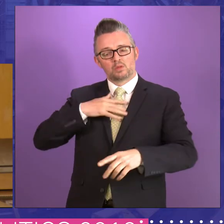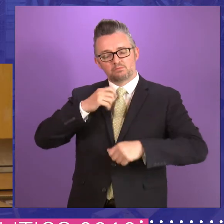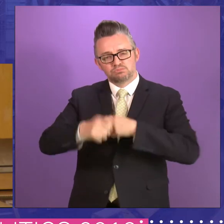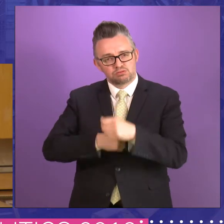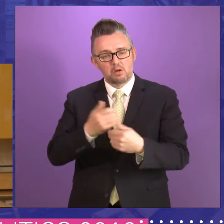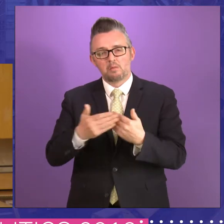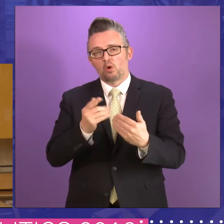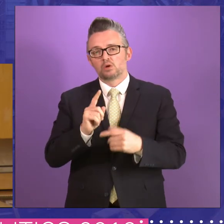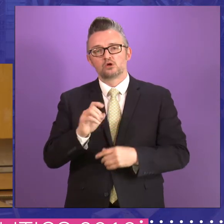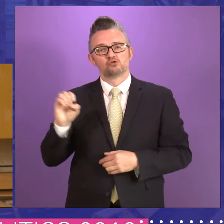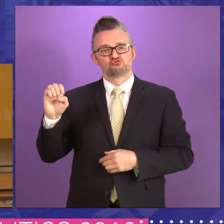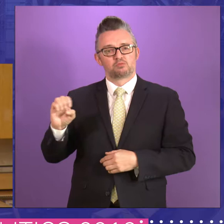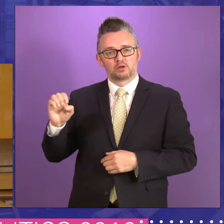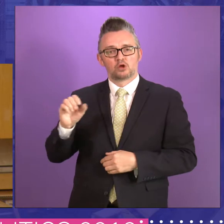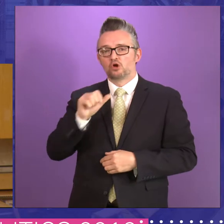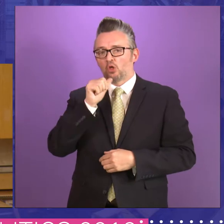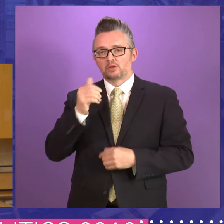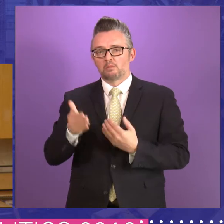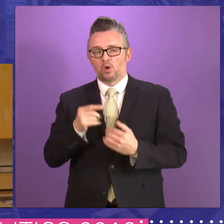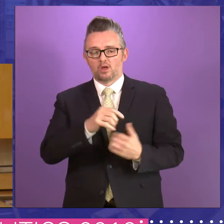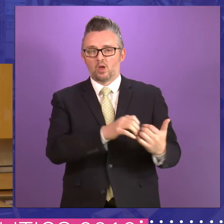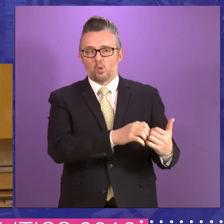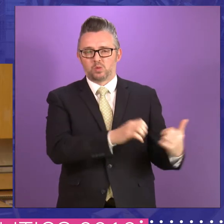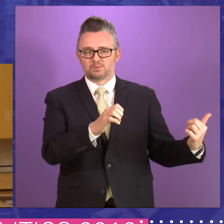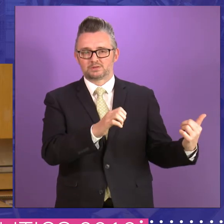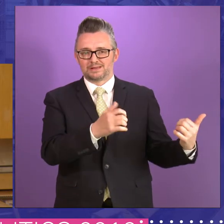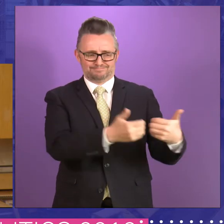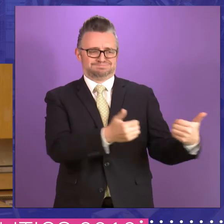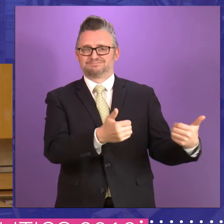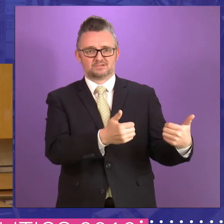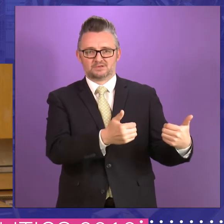than there was to be more Westminster. And just a point,